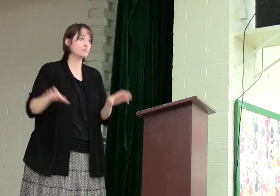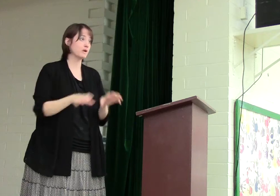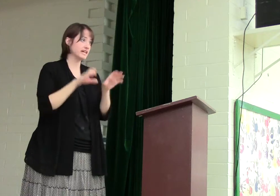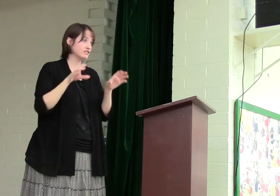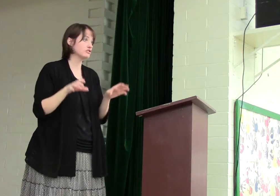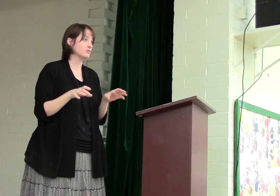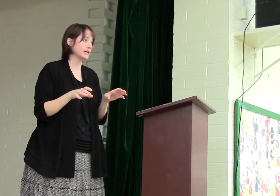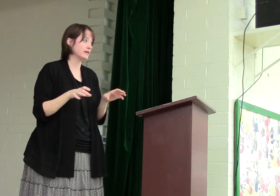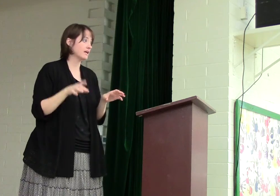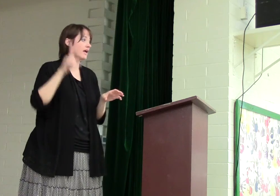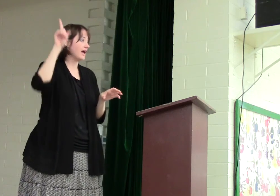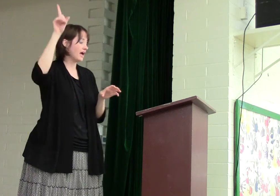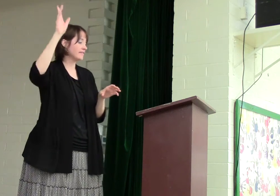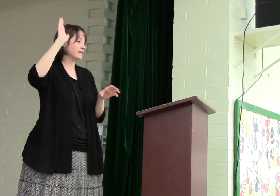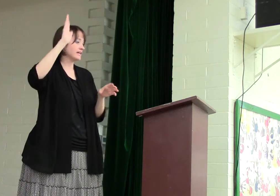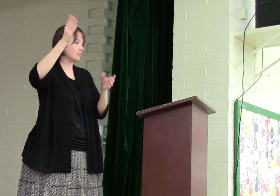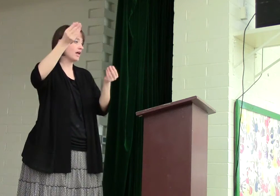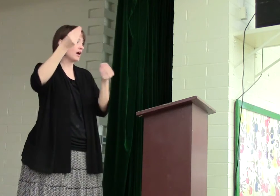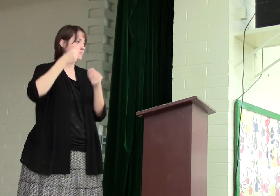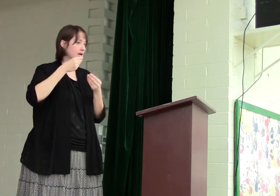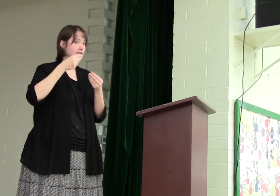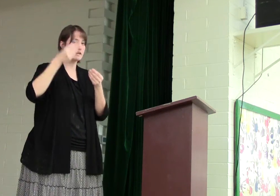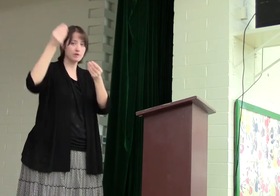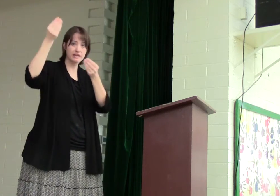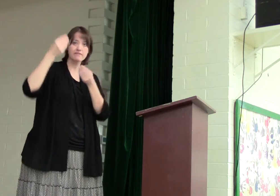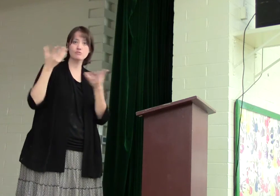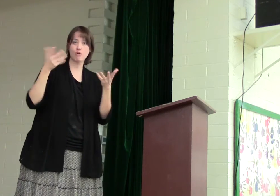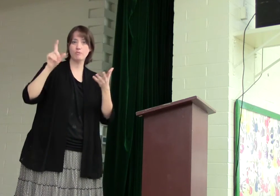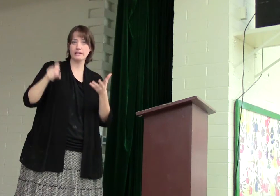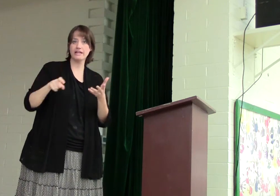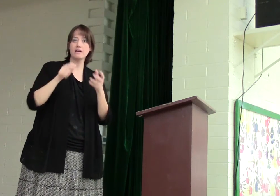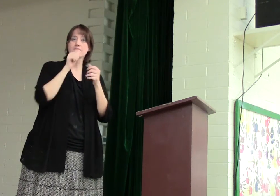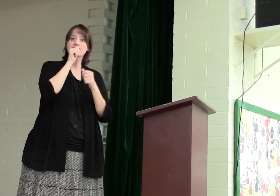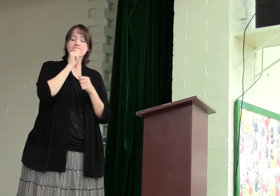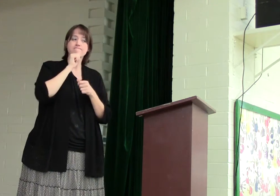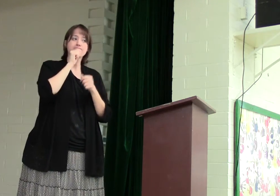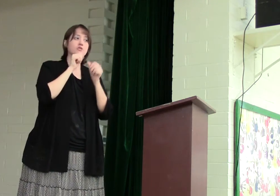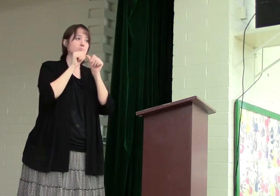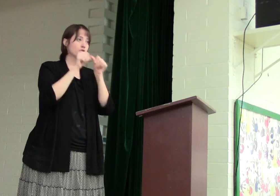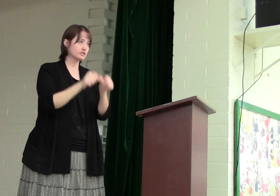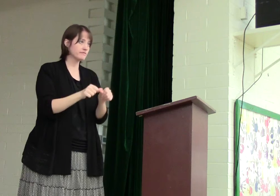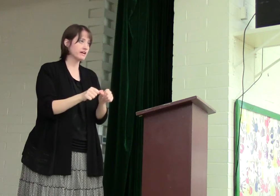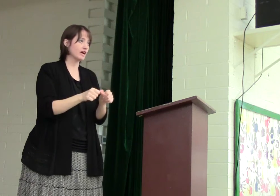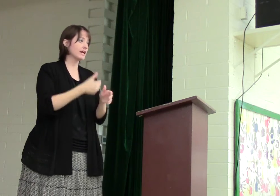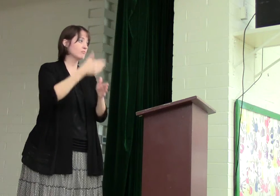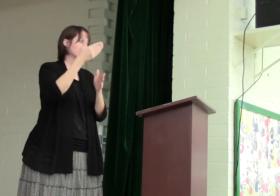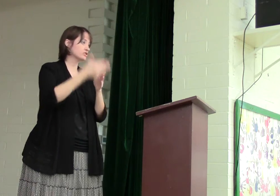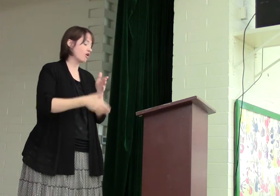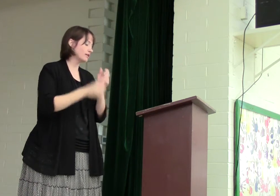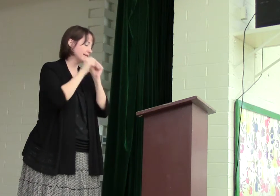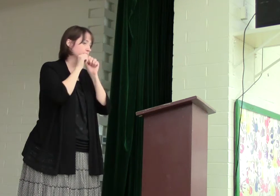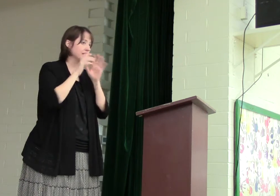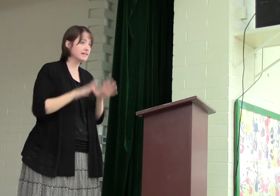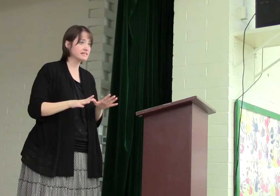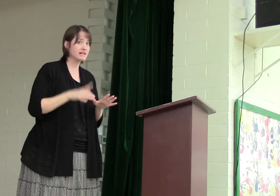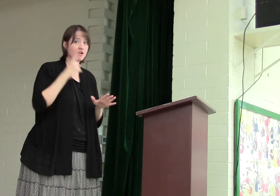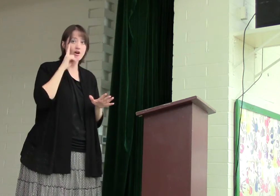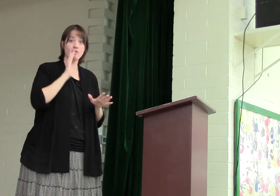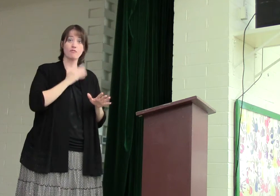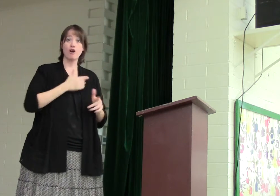what he's doing. And he will help us. He will give us what we need to persevere. And it will result in a blessing for